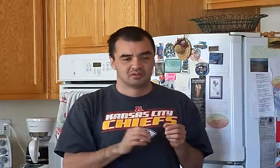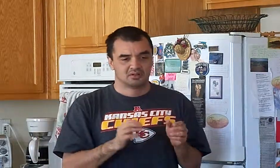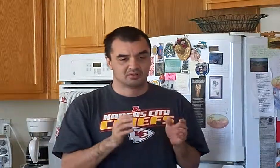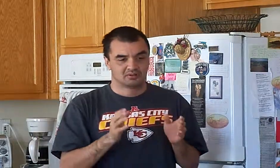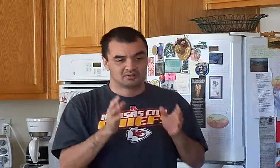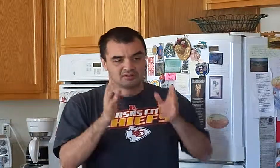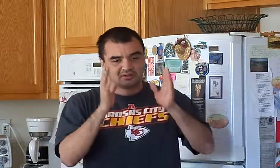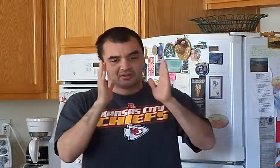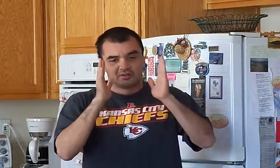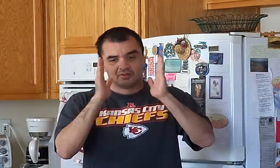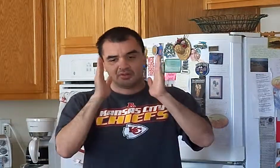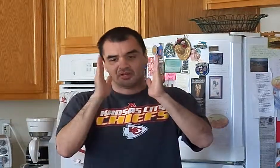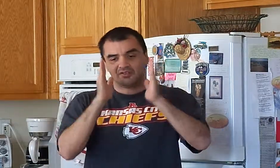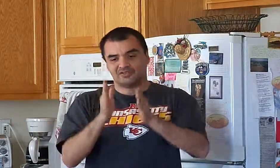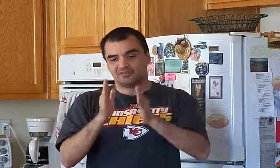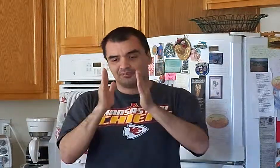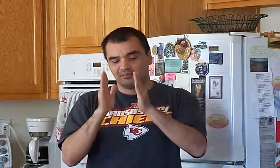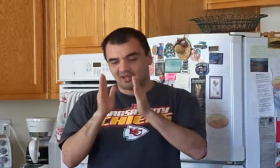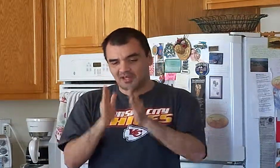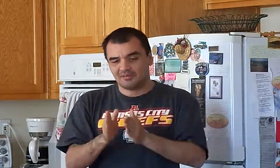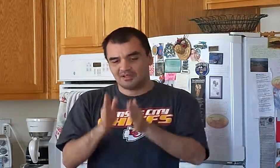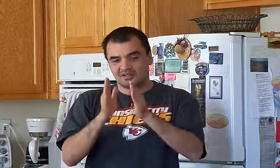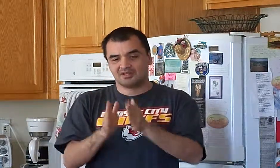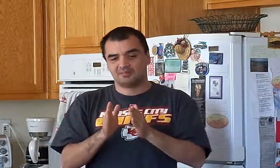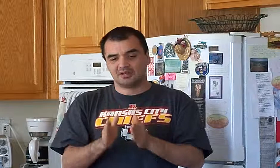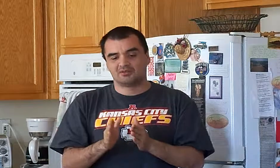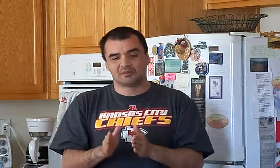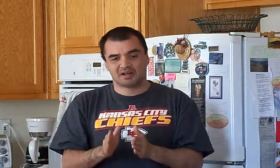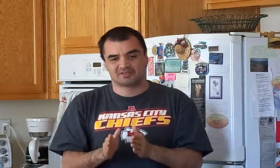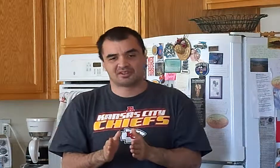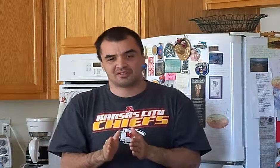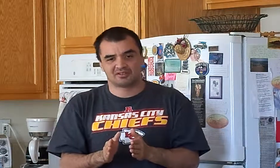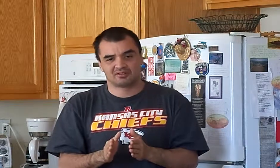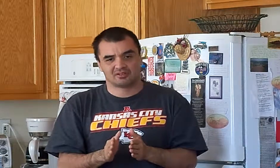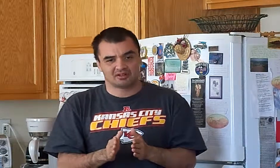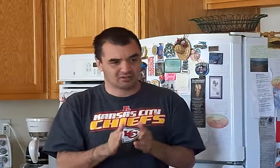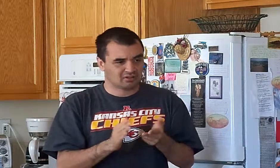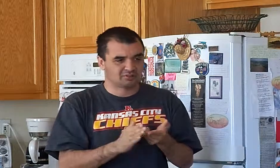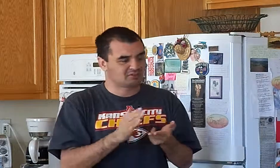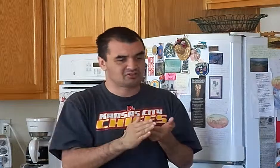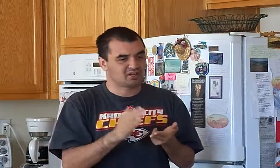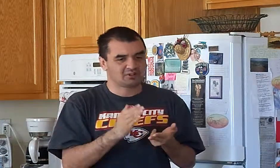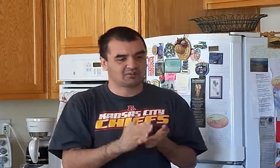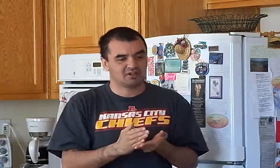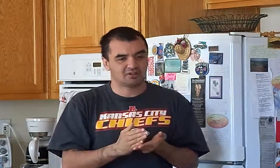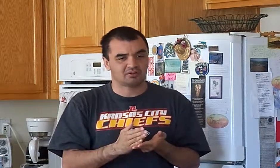if Amy is being roboticized in this arc, along with Shadow and Knuckles,